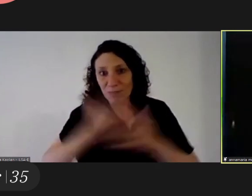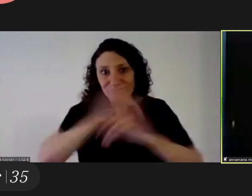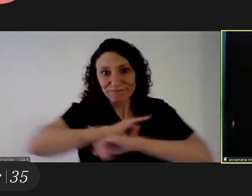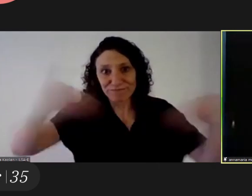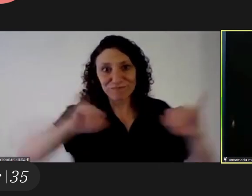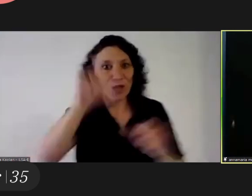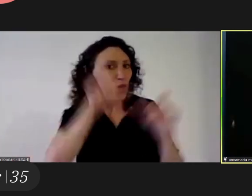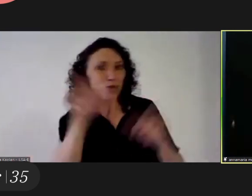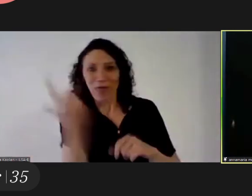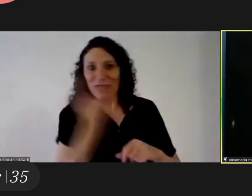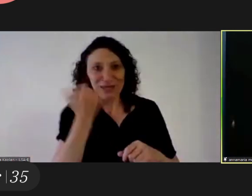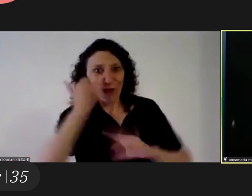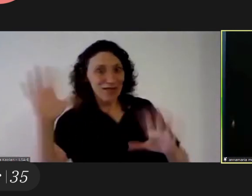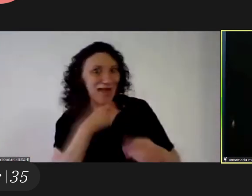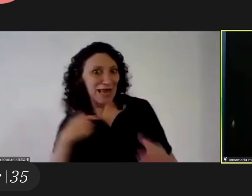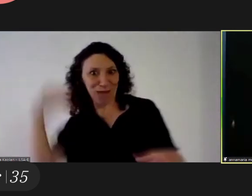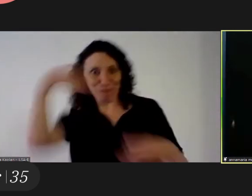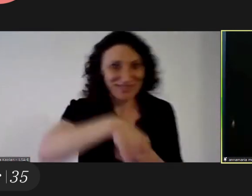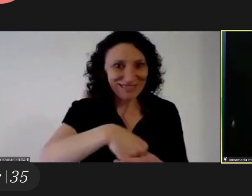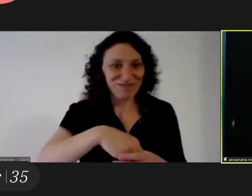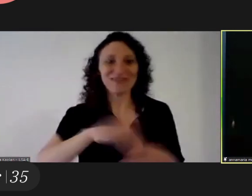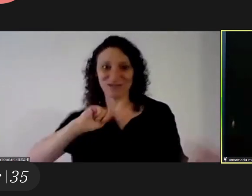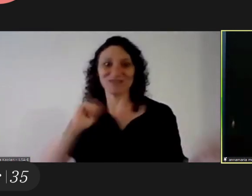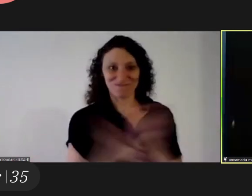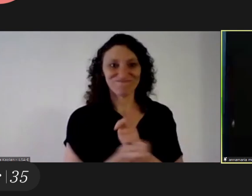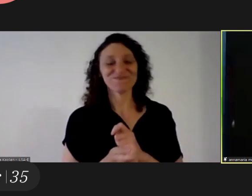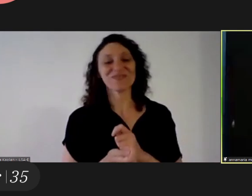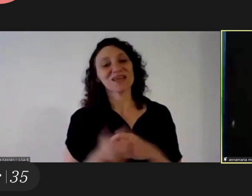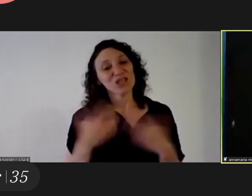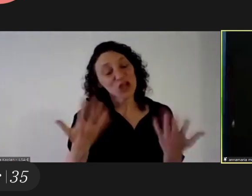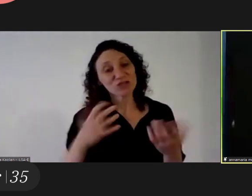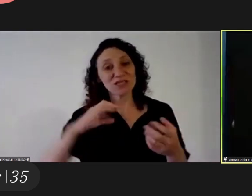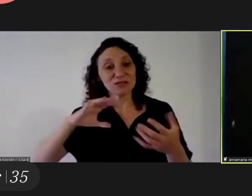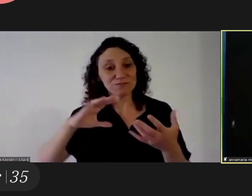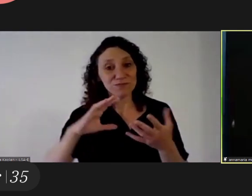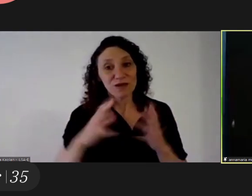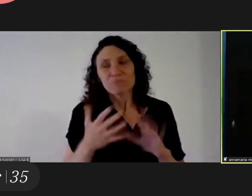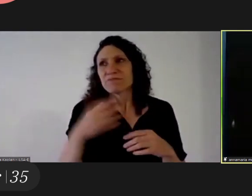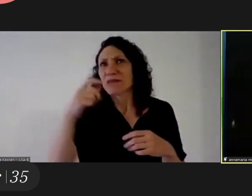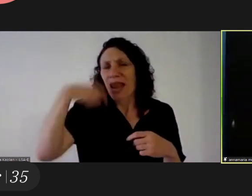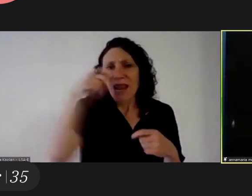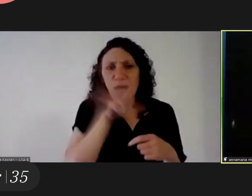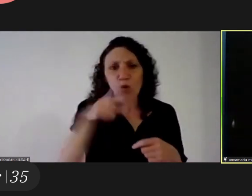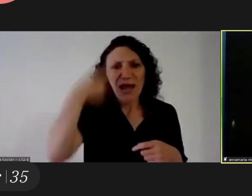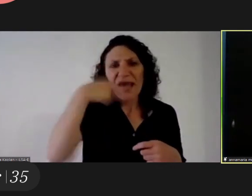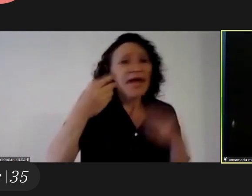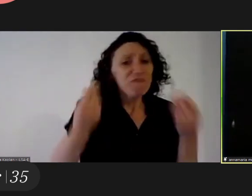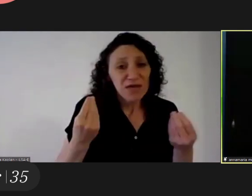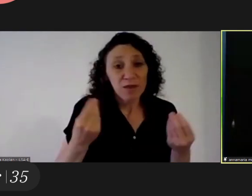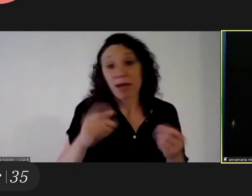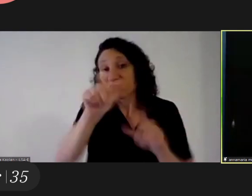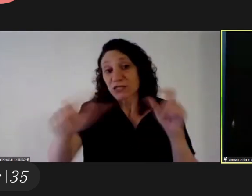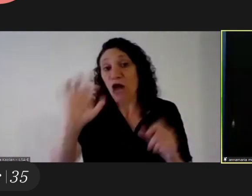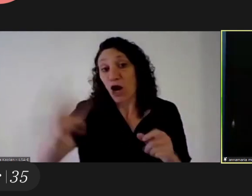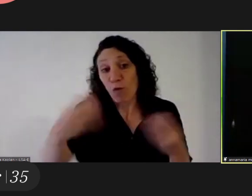and I go back to the beginning I think the best way in which you can know what